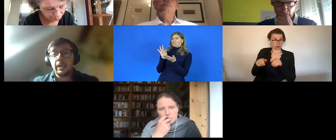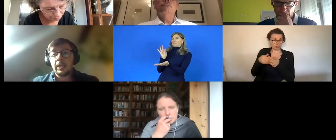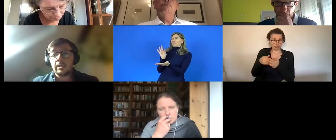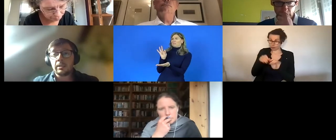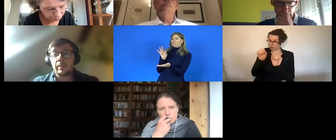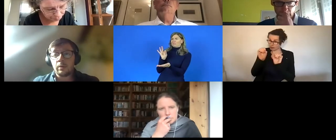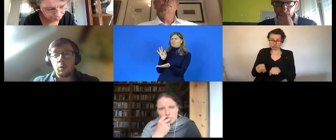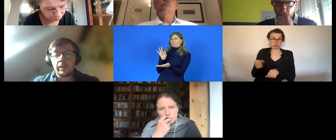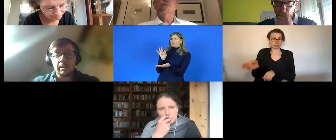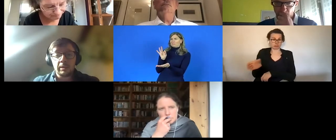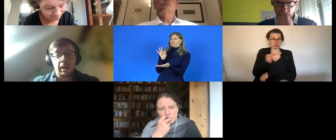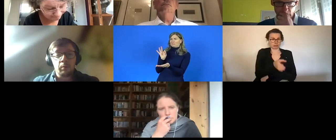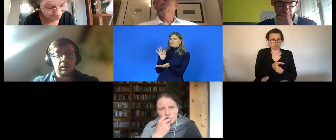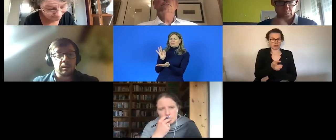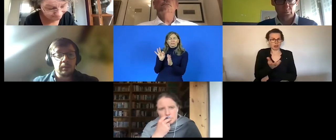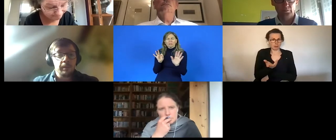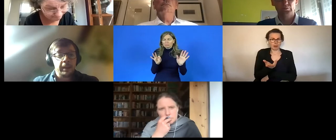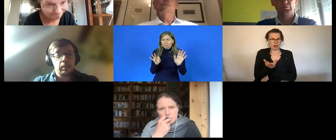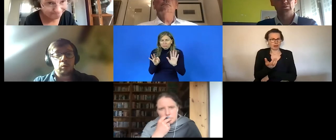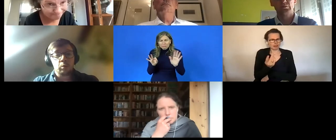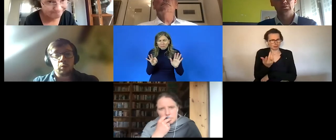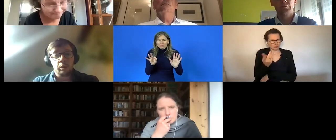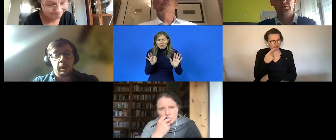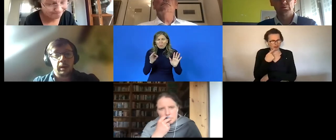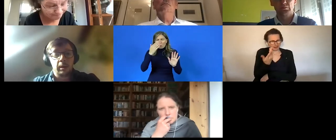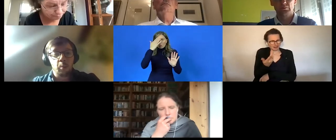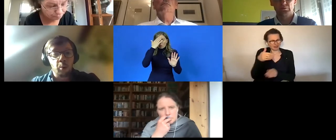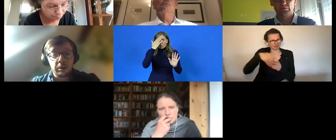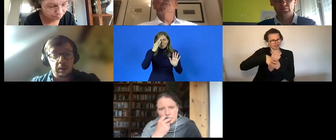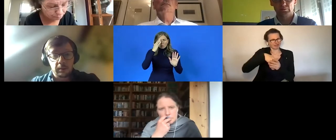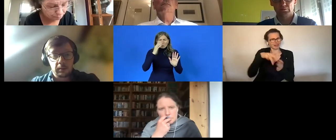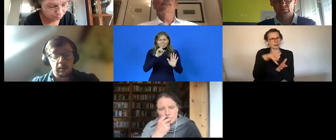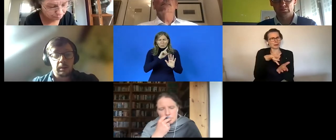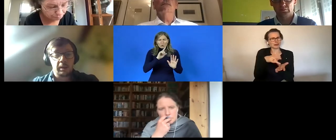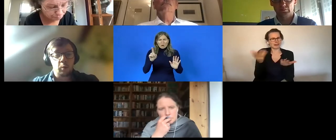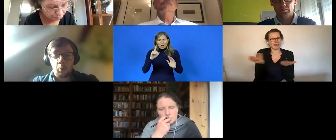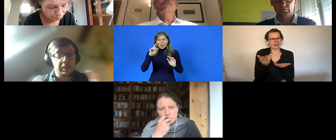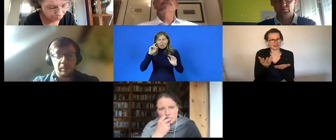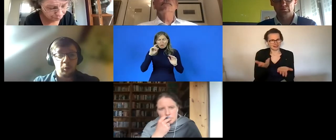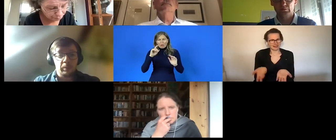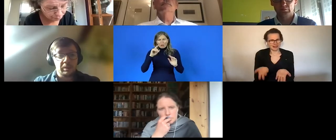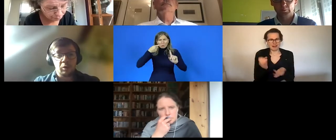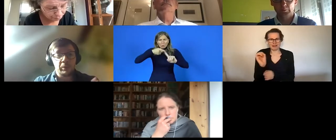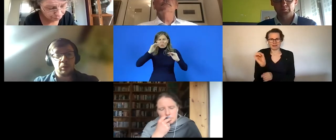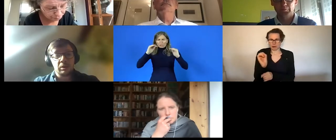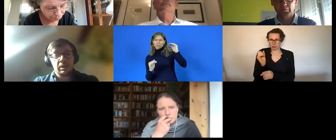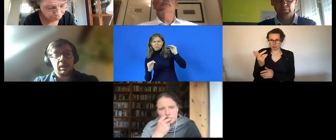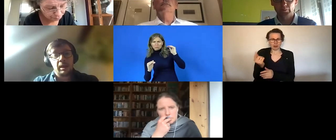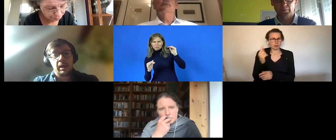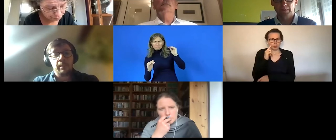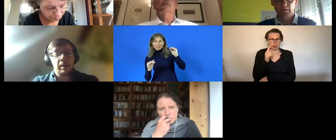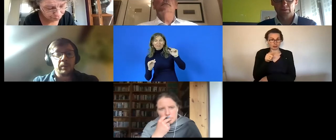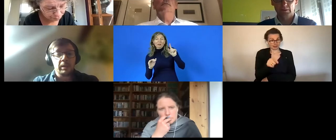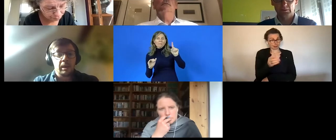again this is by no means a reason to uh worsen the quality of employment it's not because